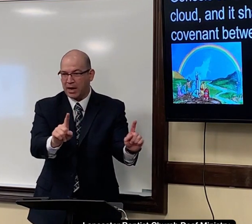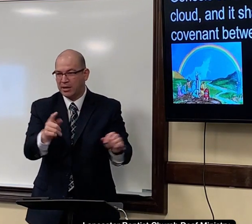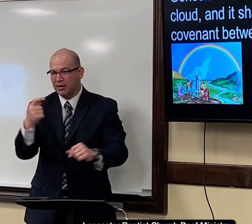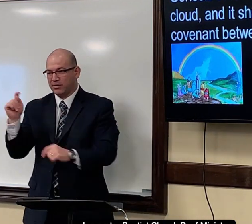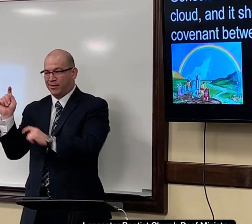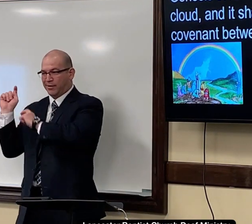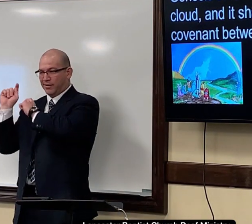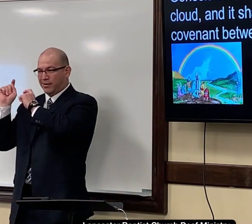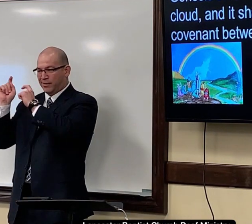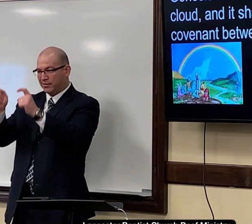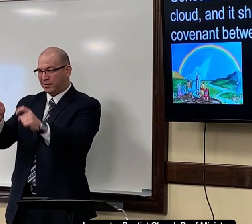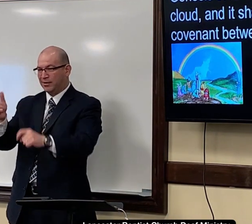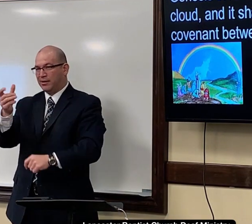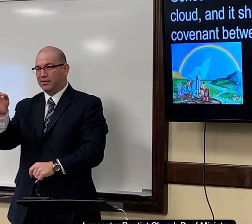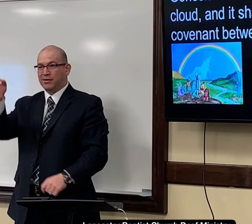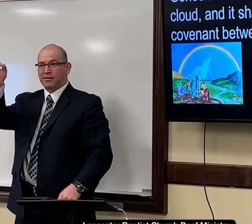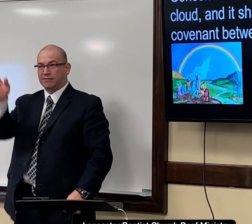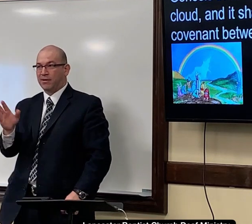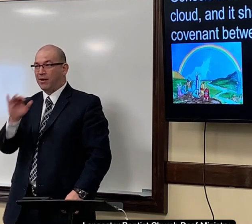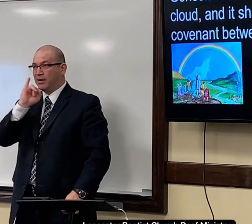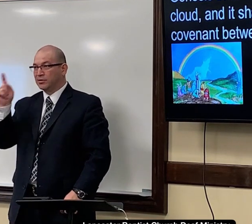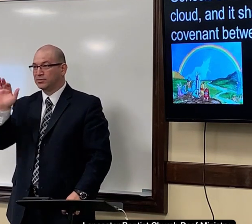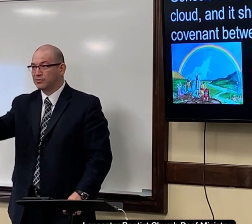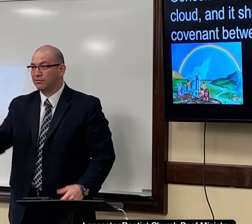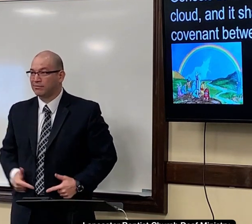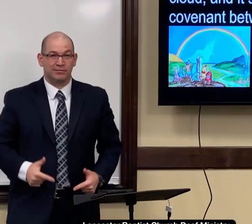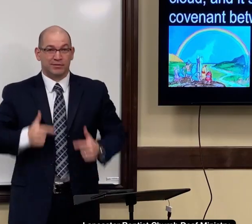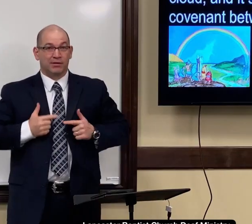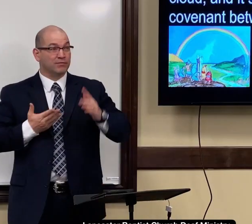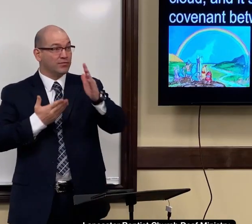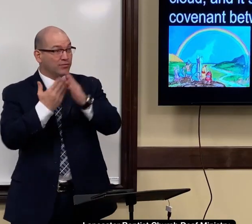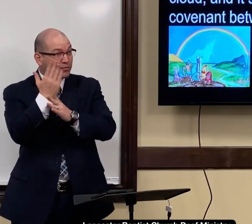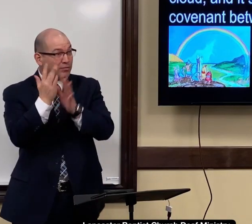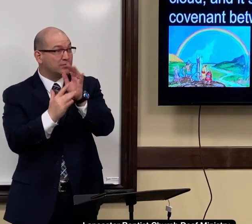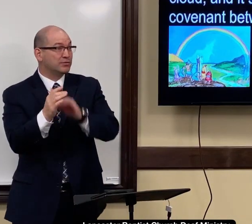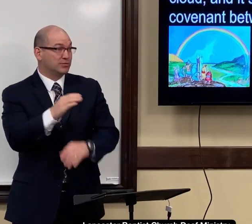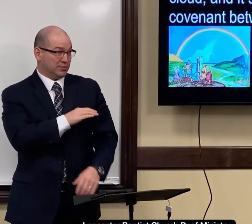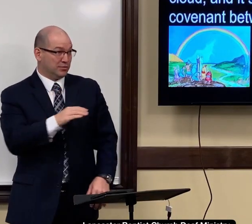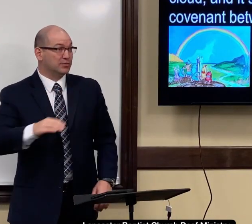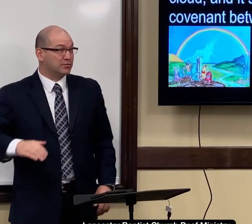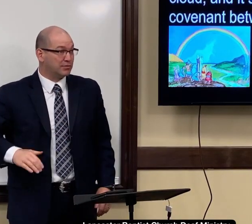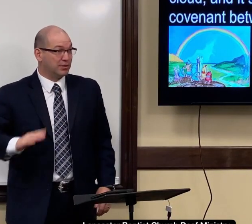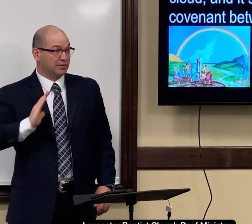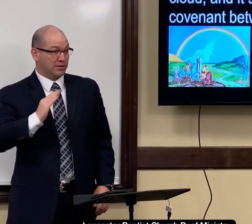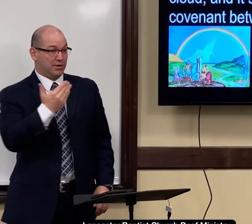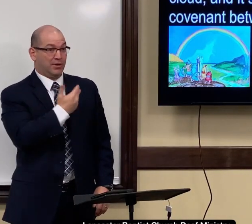but the gift of god is eternal life through jesus christ our lord